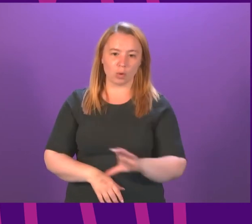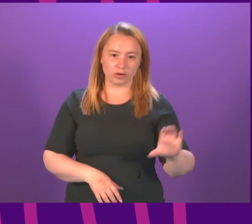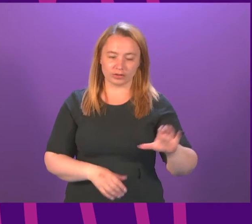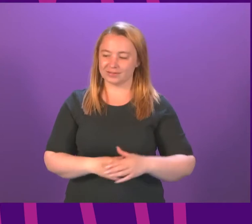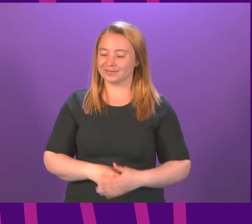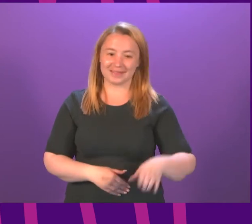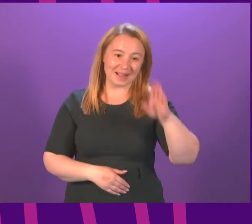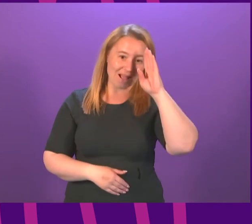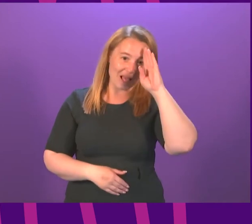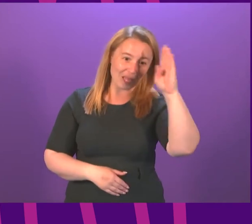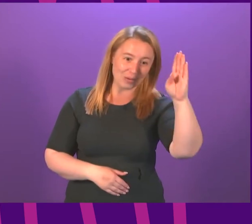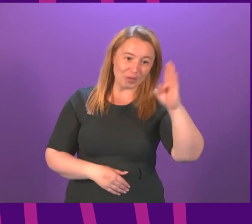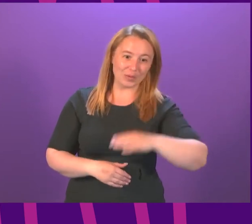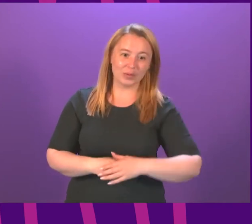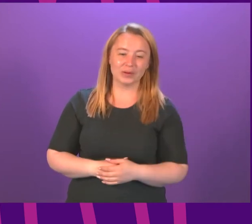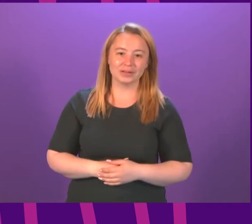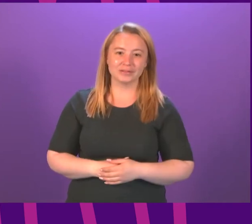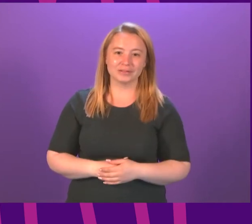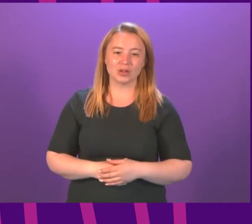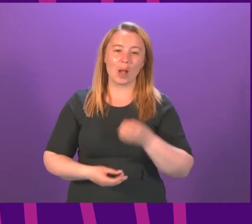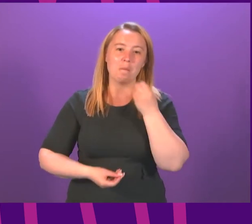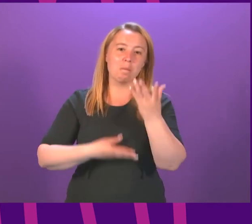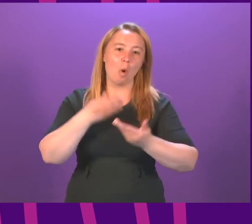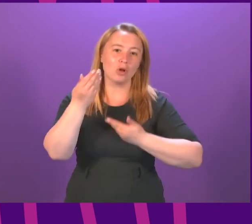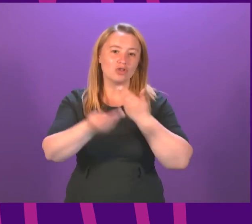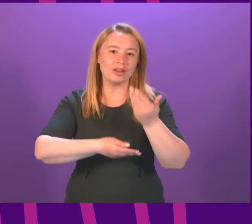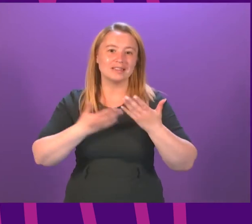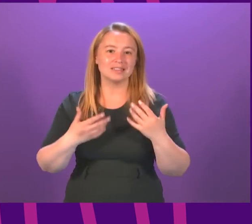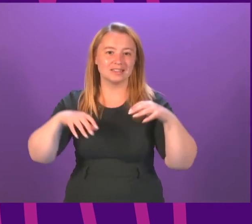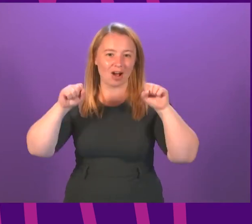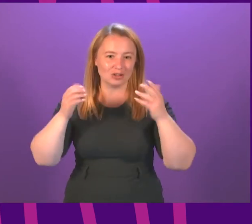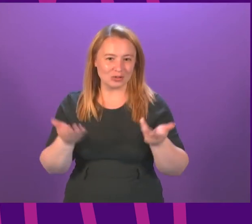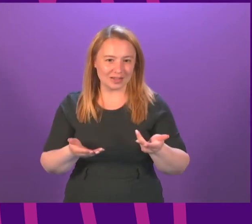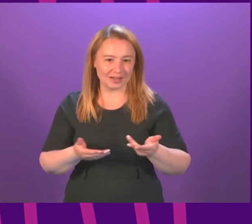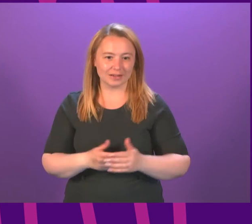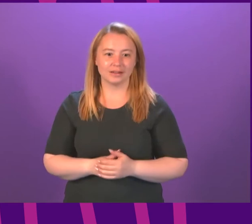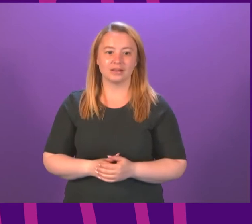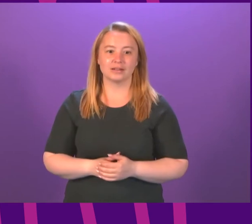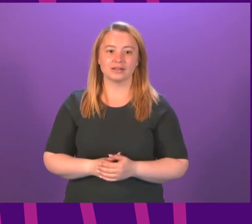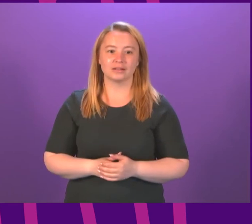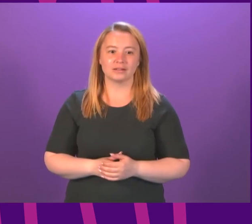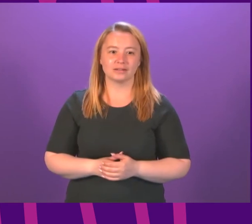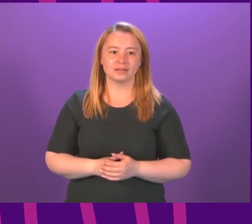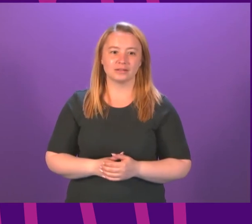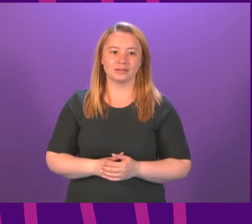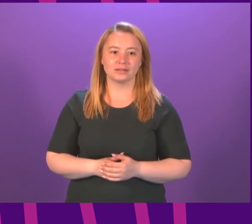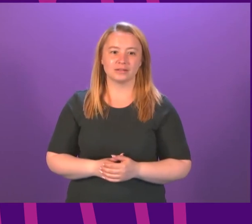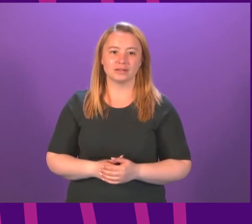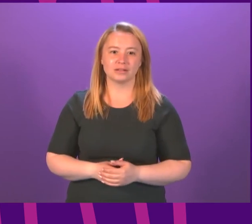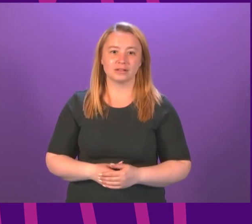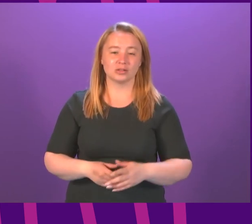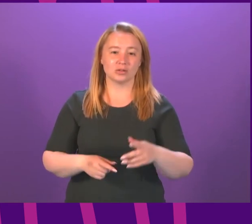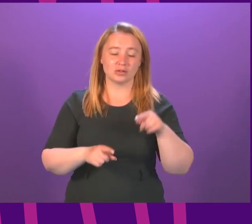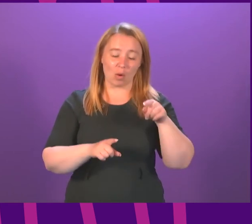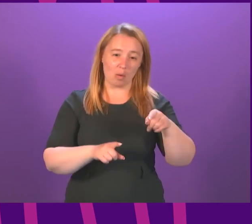Hello, a little poetry to start us off in your new session today. Breathes there the man with soul so